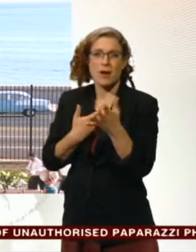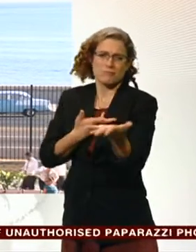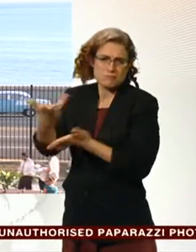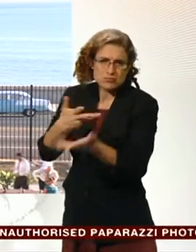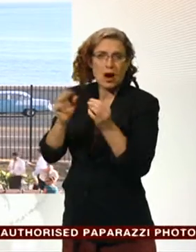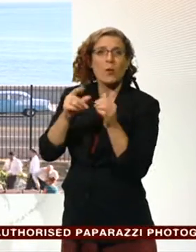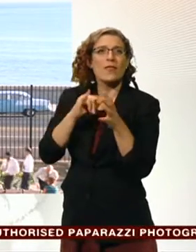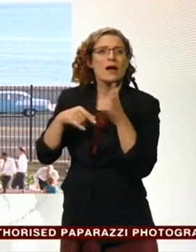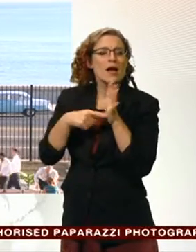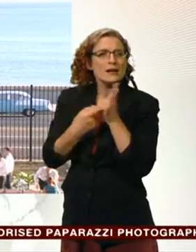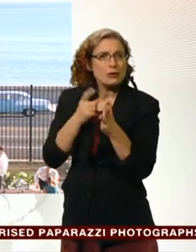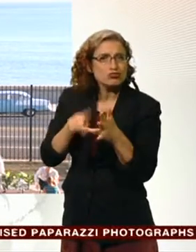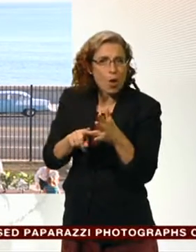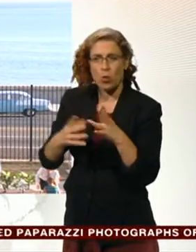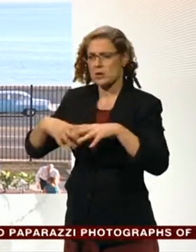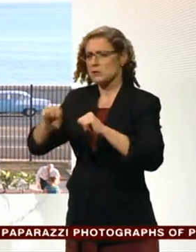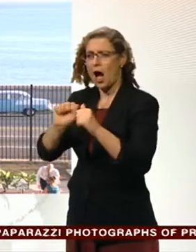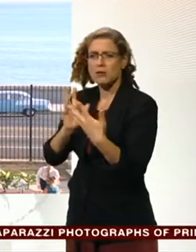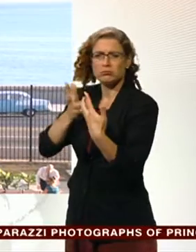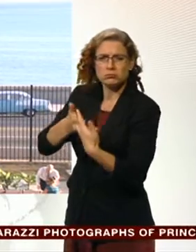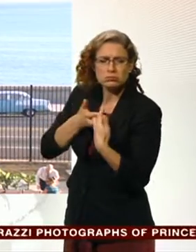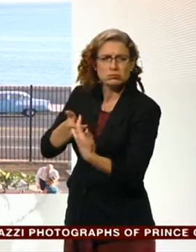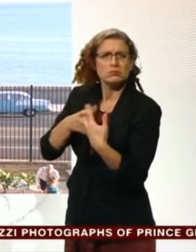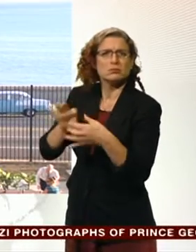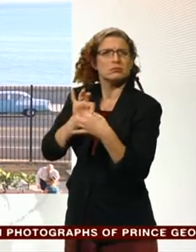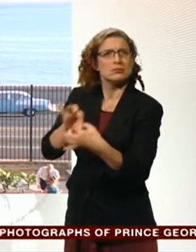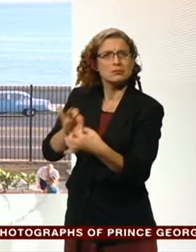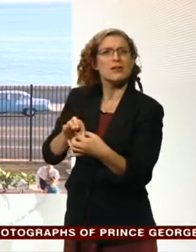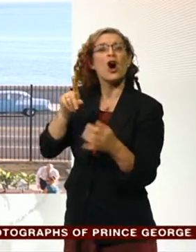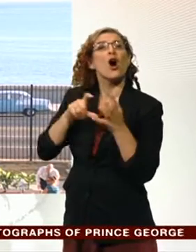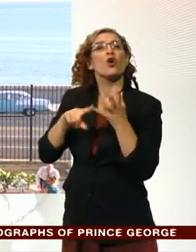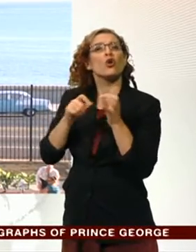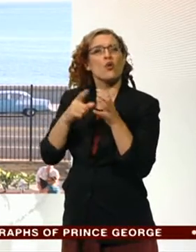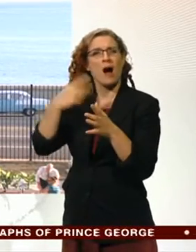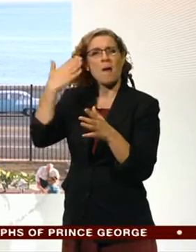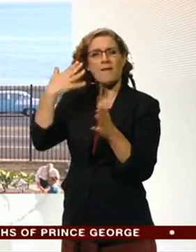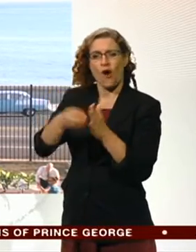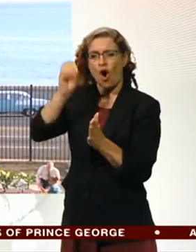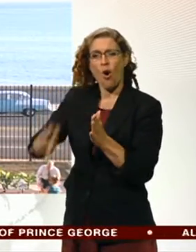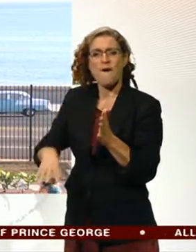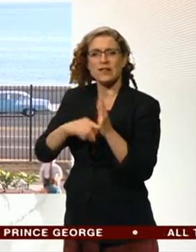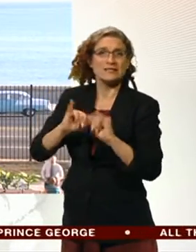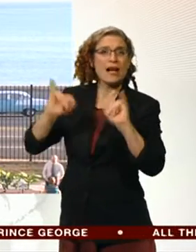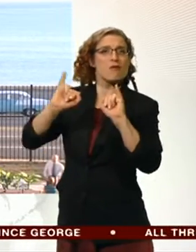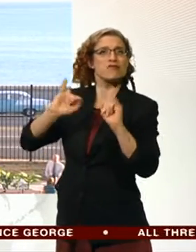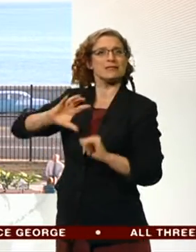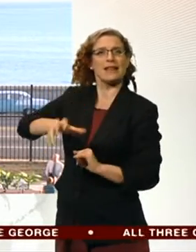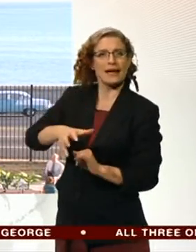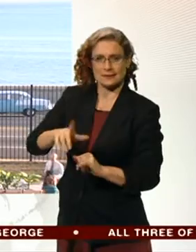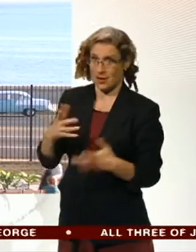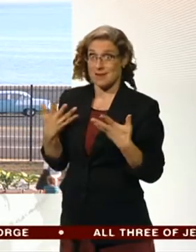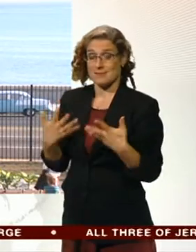diplomatic ties re-established. We've seen Cuba taken off the list of state sponsors of terror. And this really is the final